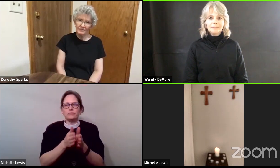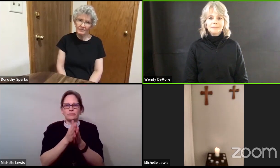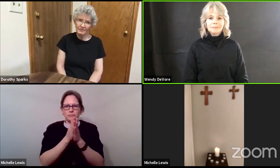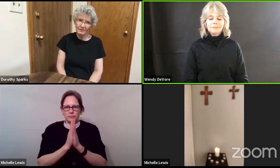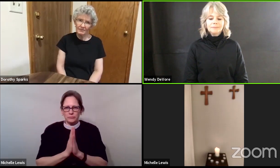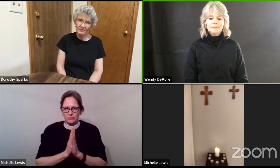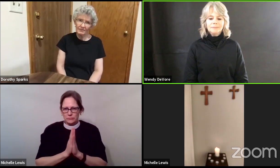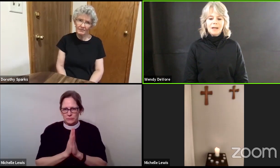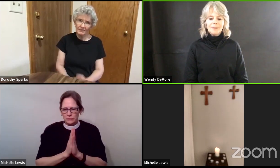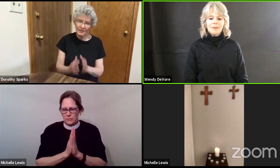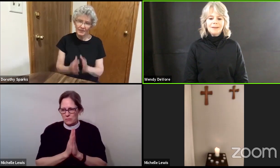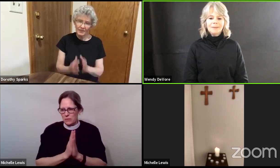and Amen.